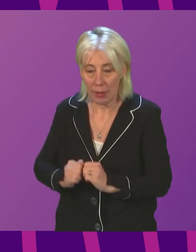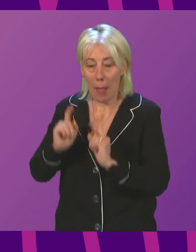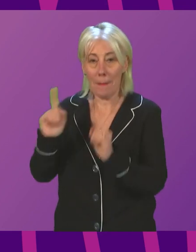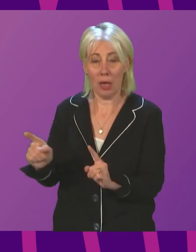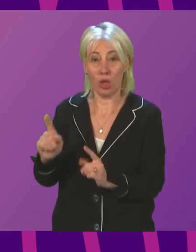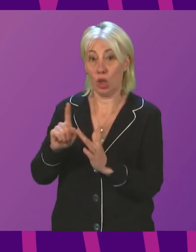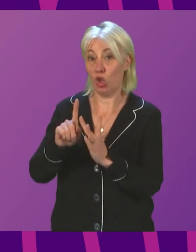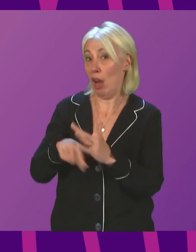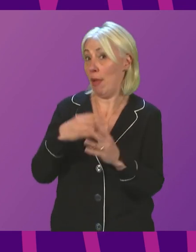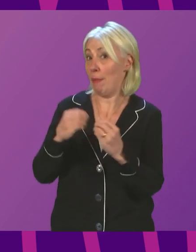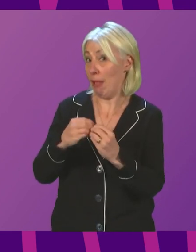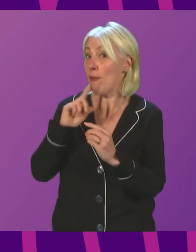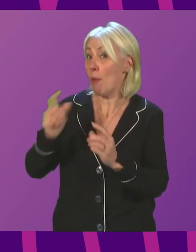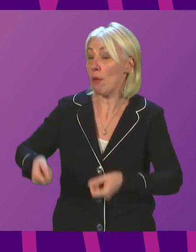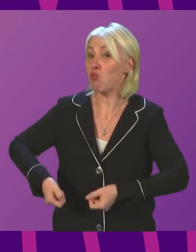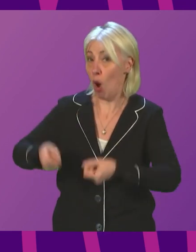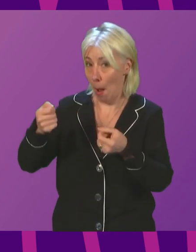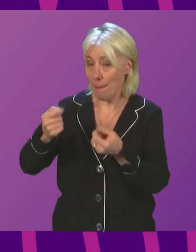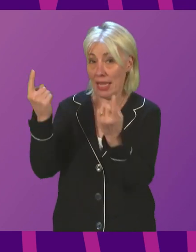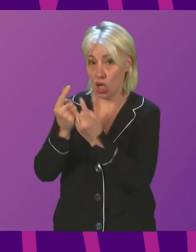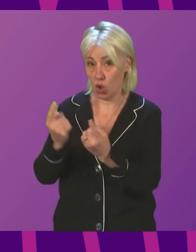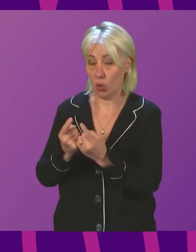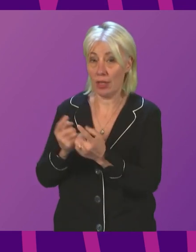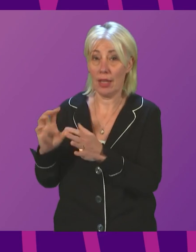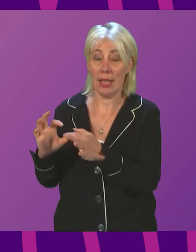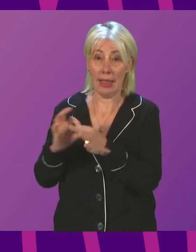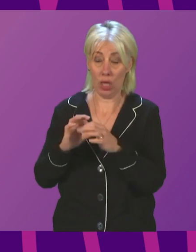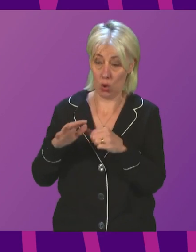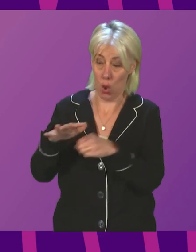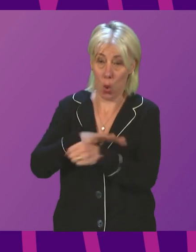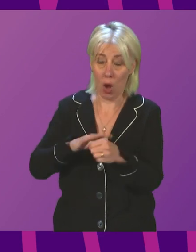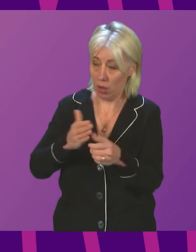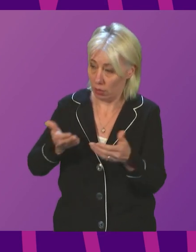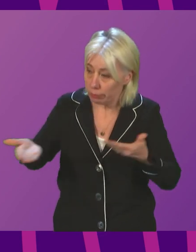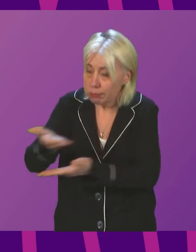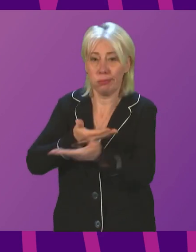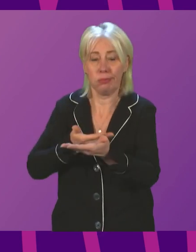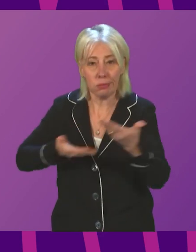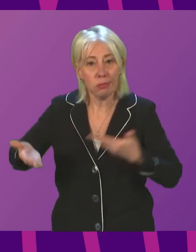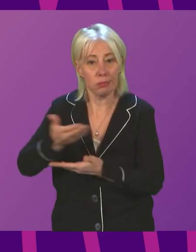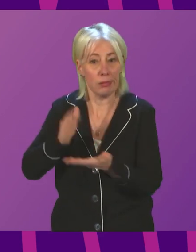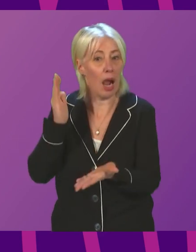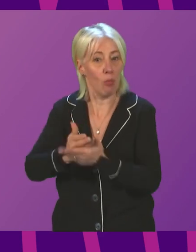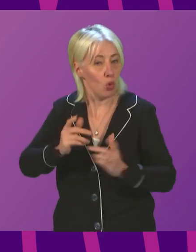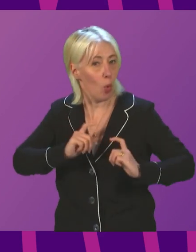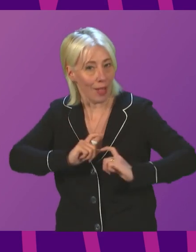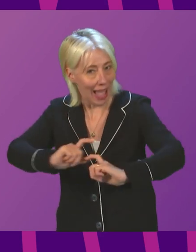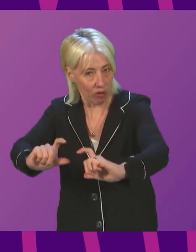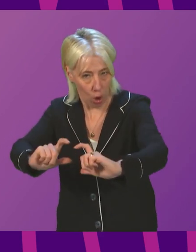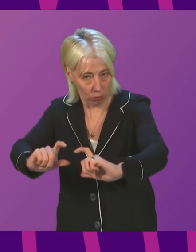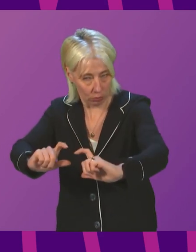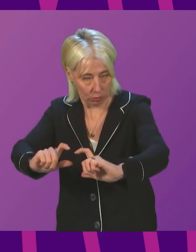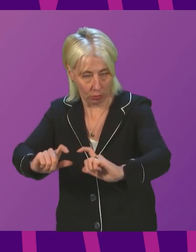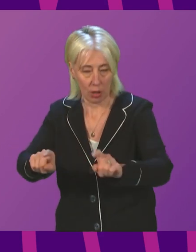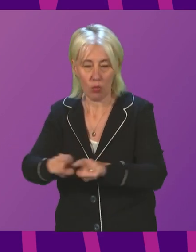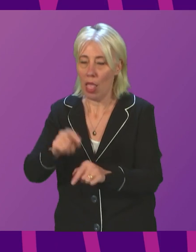Balfour raises are issues that are the subject of local dialogue and discussion. I'm sure they will continue to be, and the